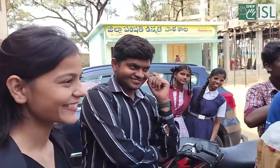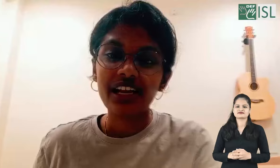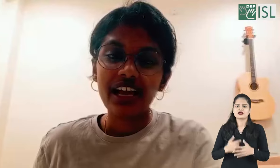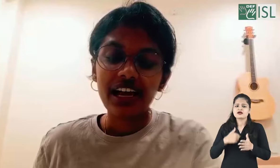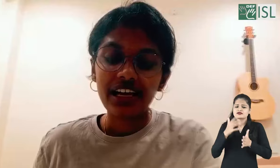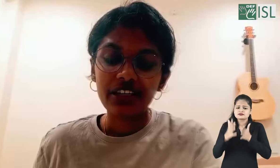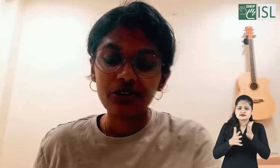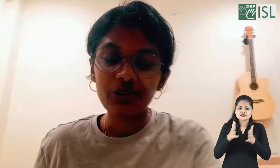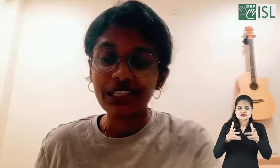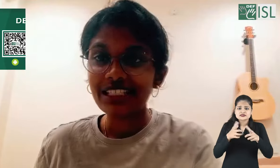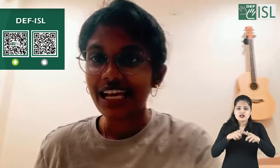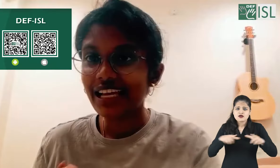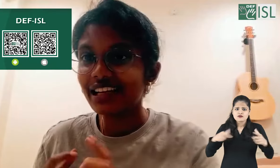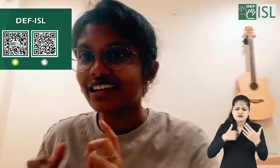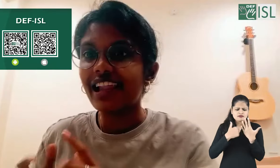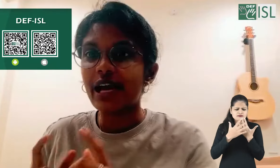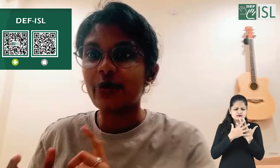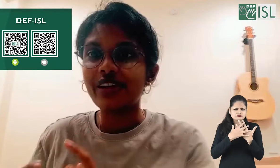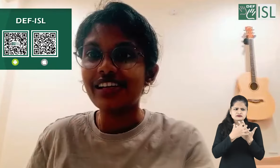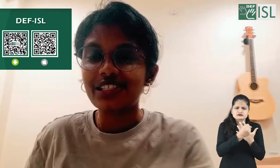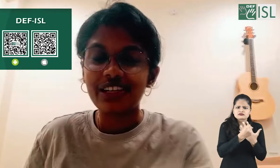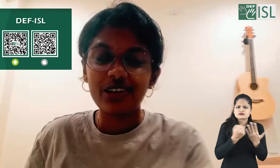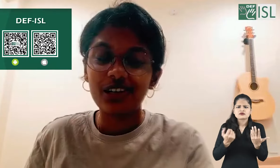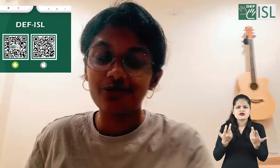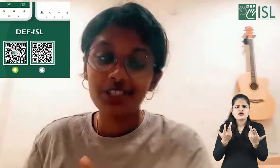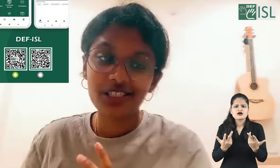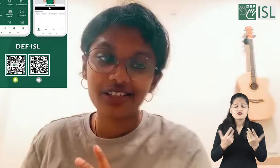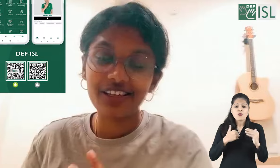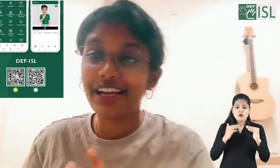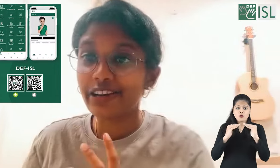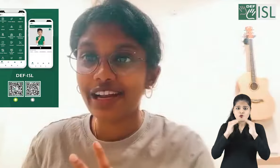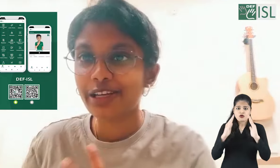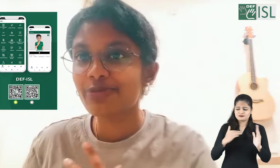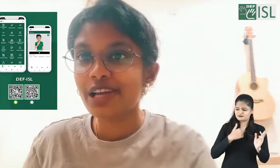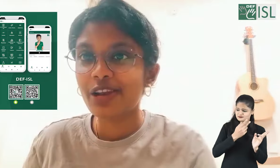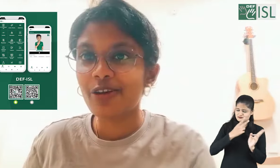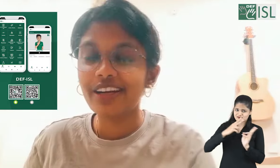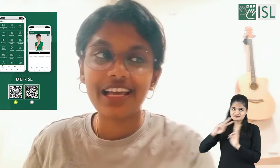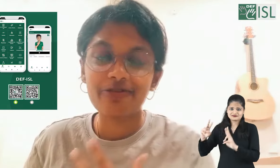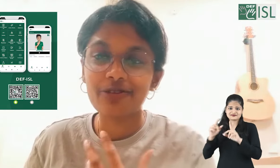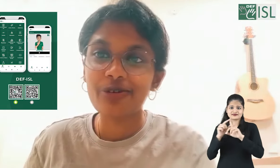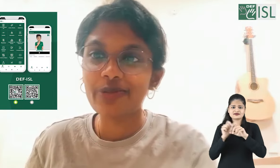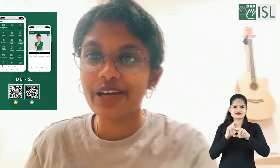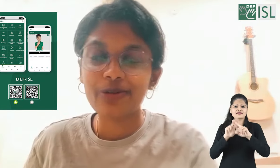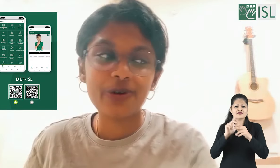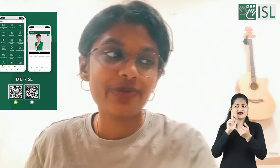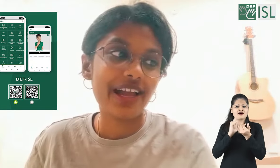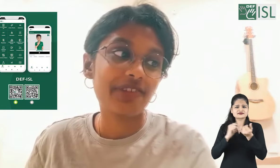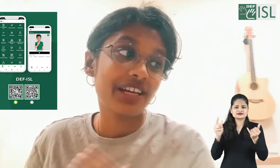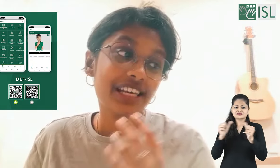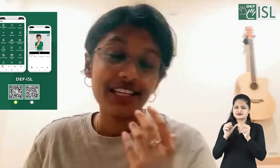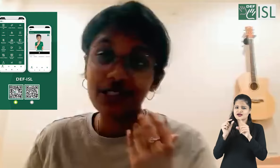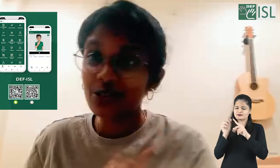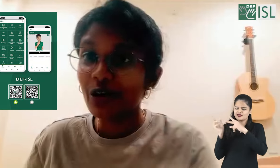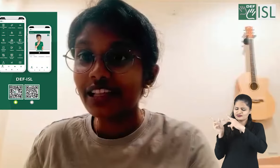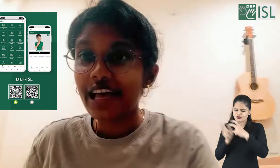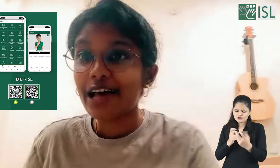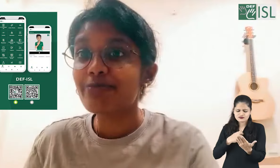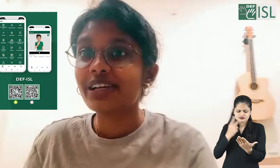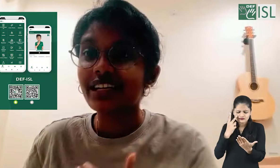And you know, the sign language, which really attracted me a lot. And after going back home, I have installed the app and I've